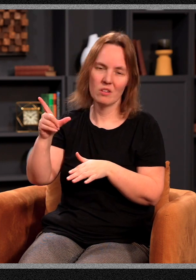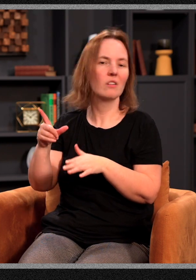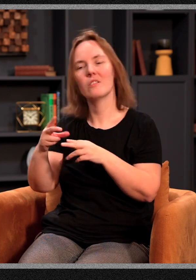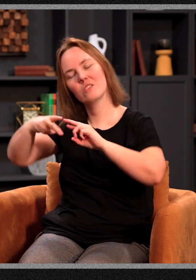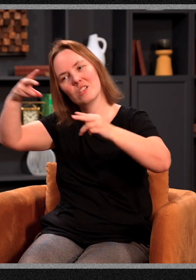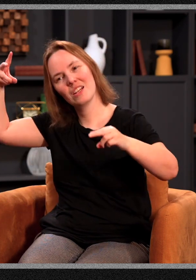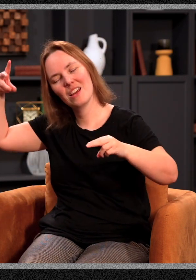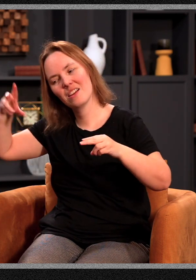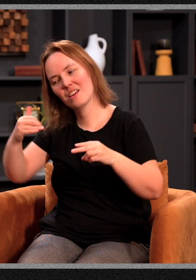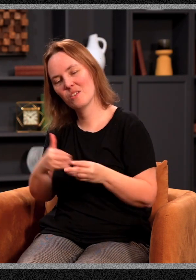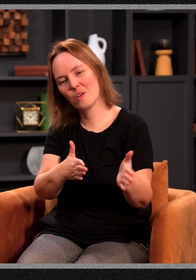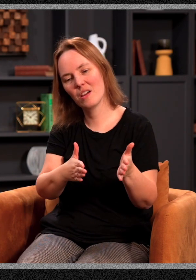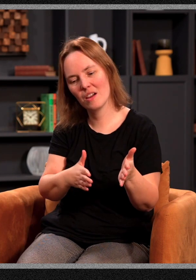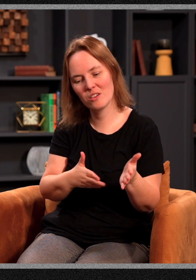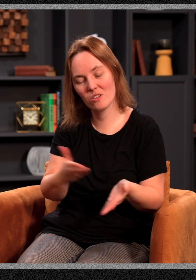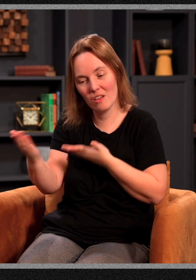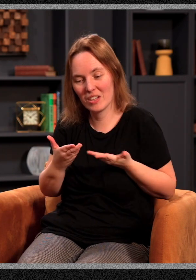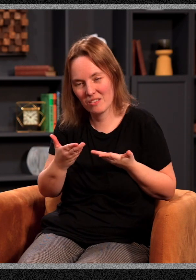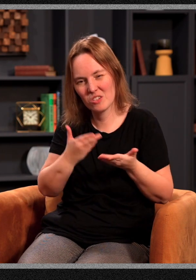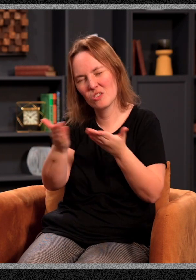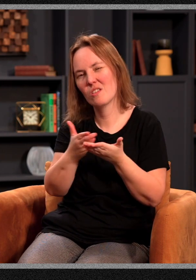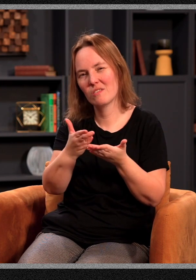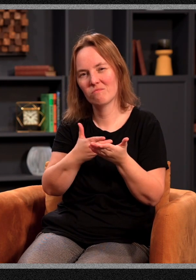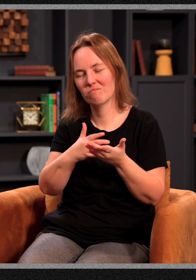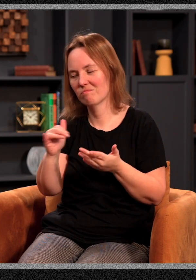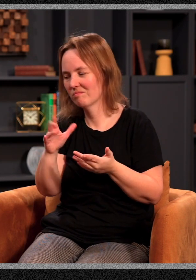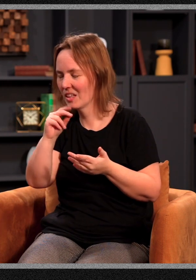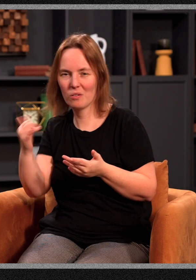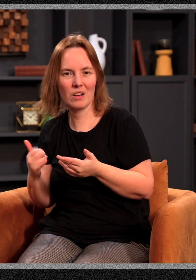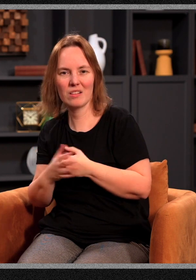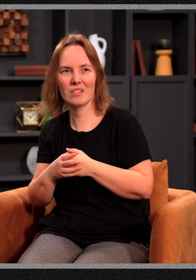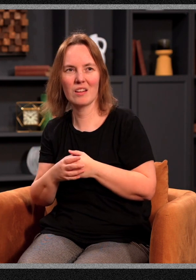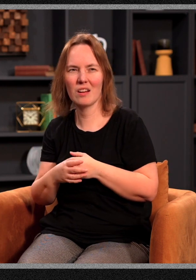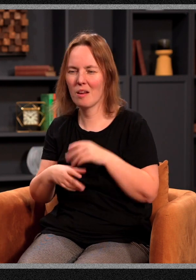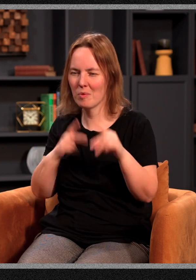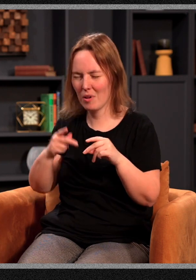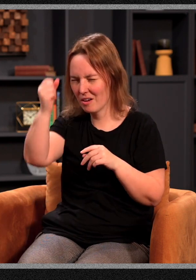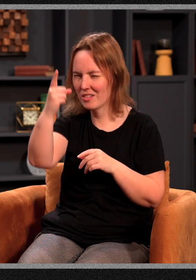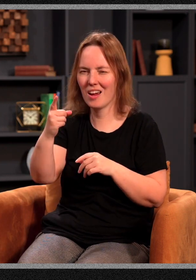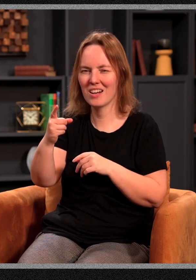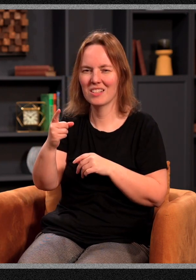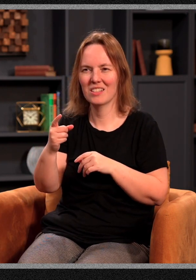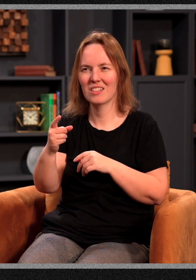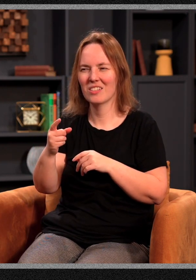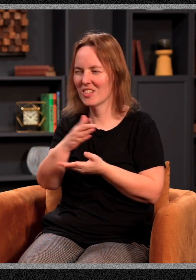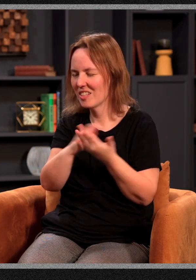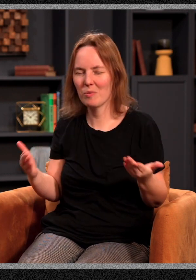way and you'll find that you'll have a gift to serve like nobody else. And people recognize this is not just a human ability. There's something about God in this.